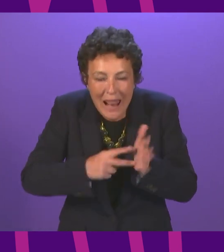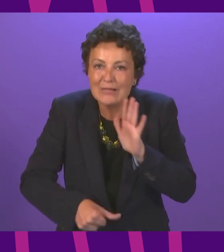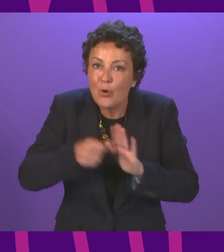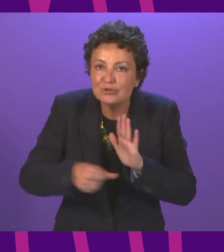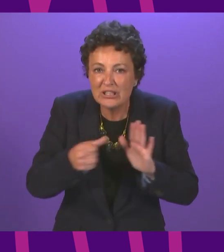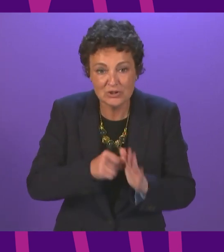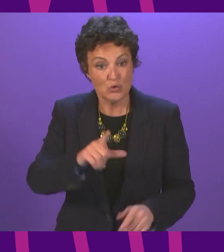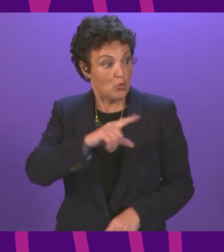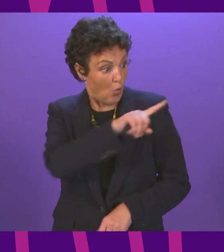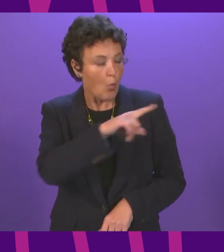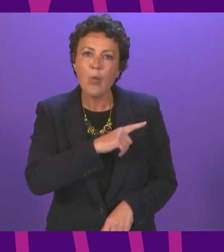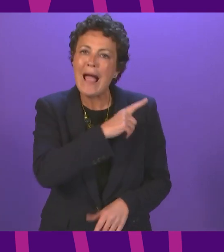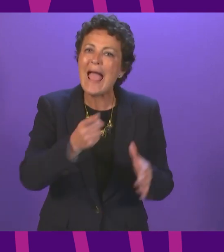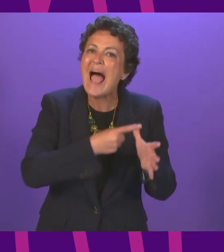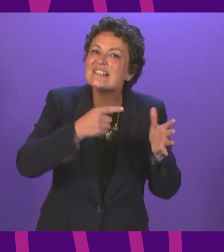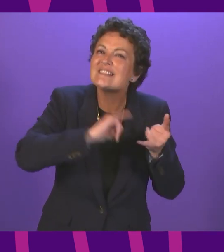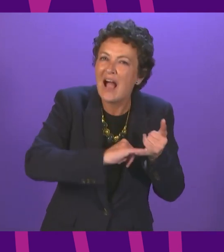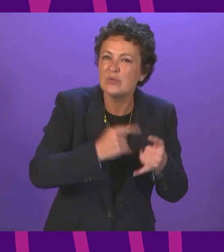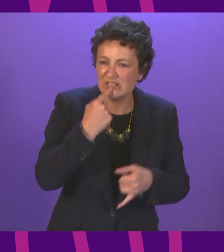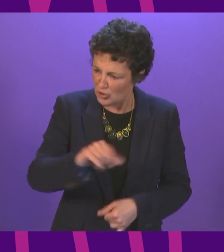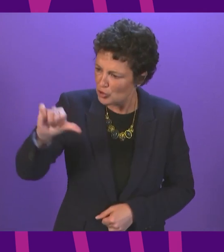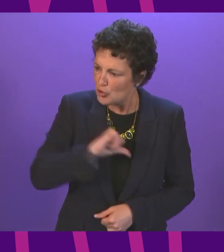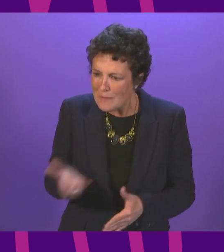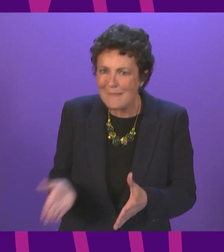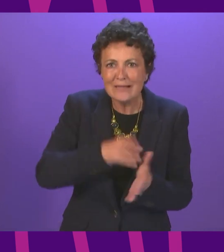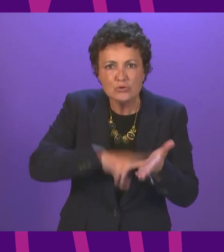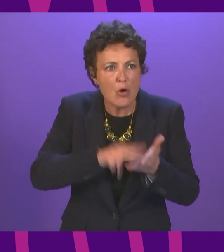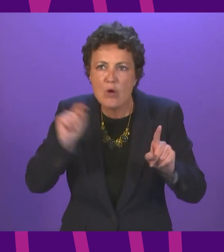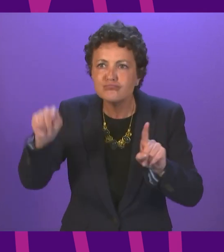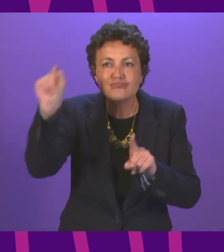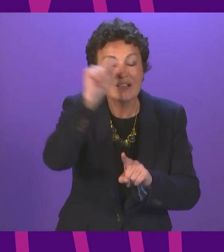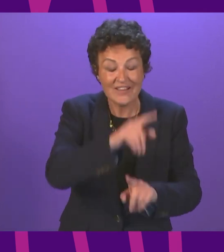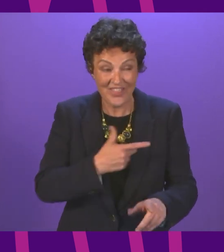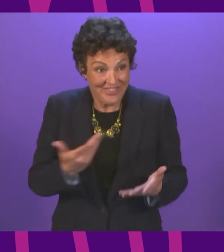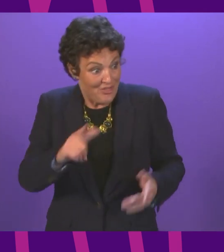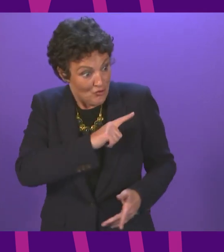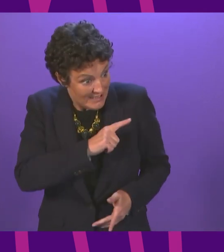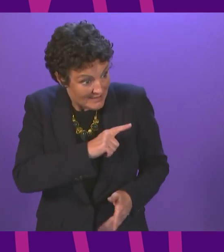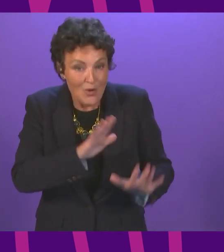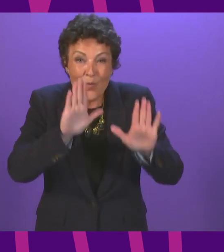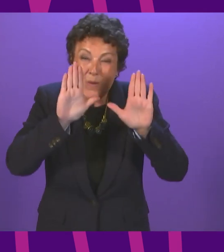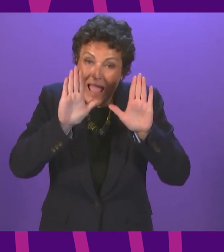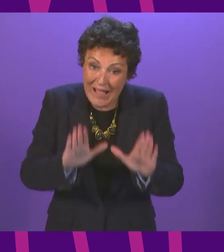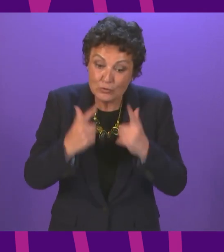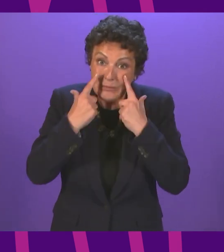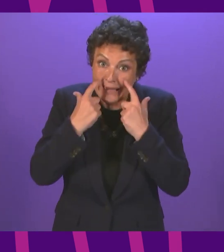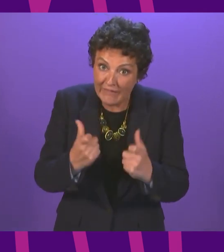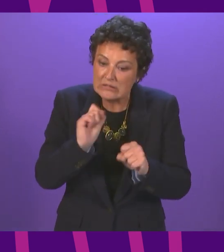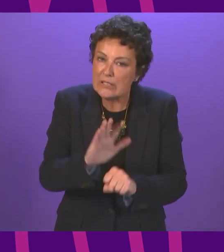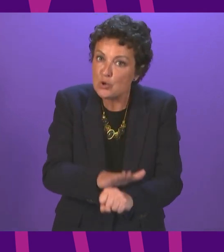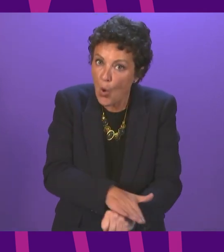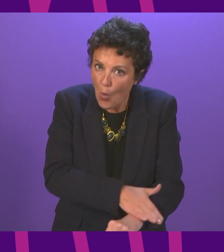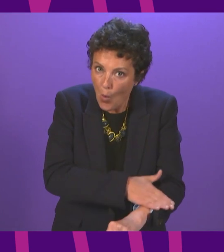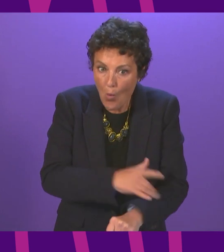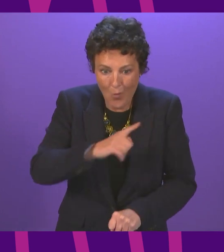why don't we just get back to normal in more areas more quickly is because we have to take great care, not to allow cases to rise in a way